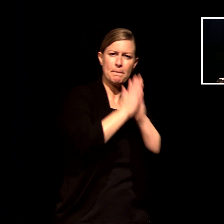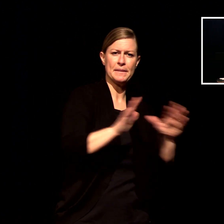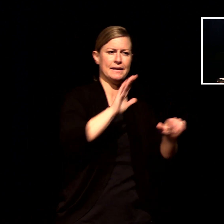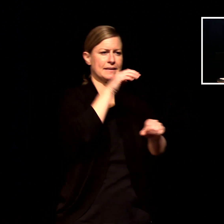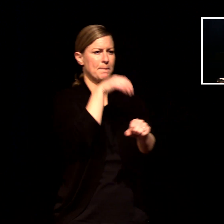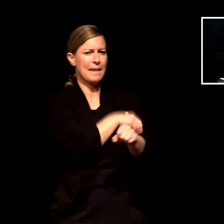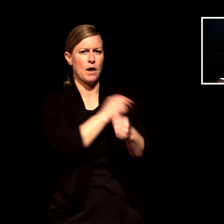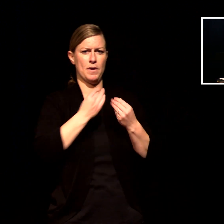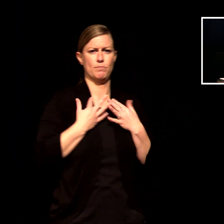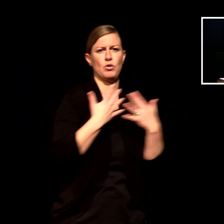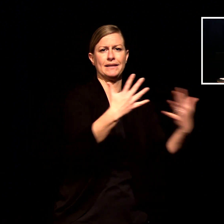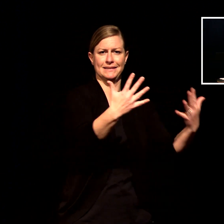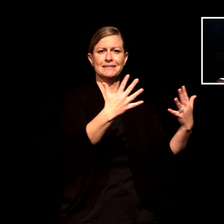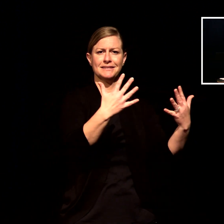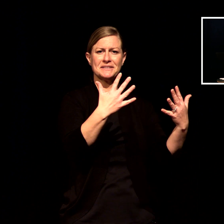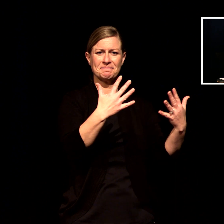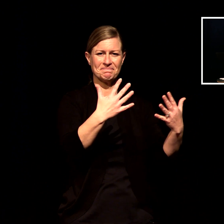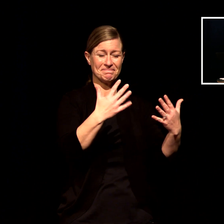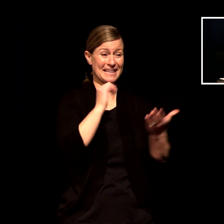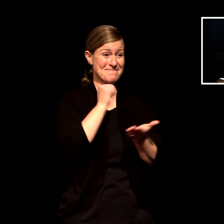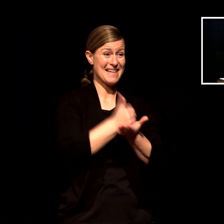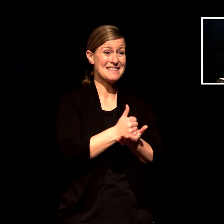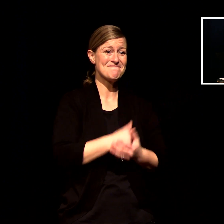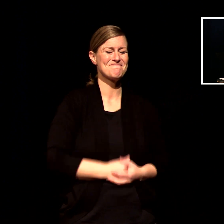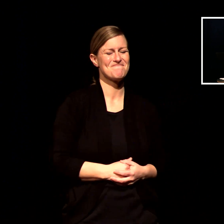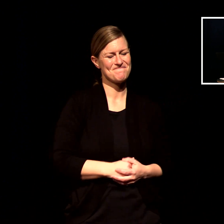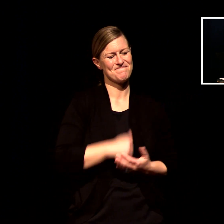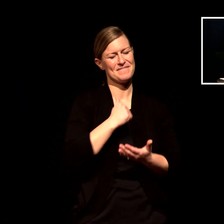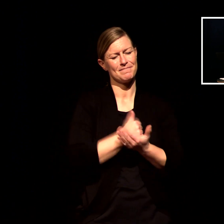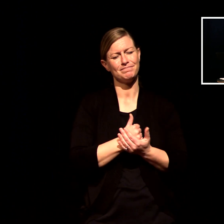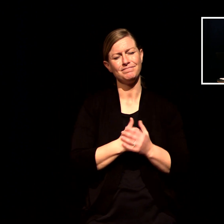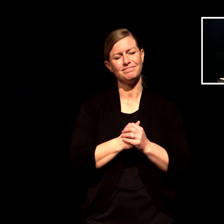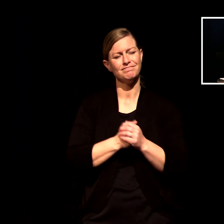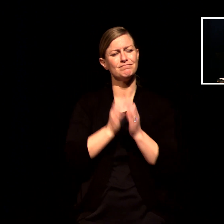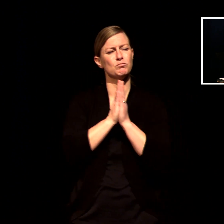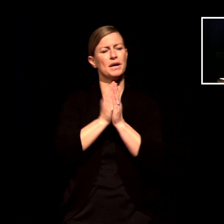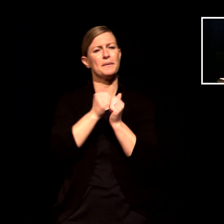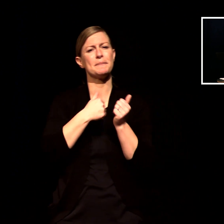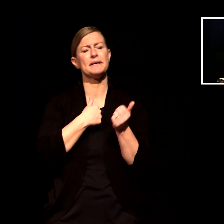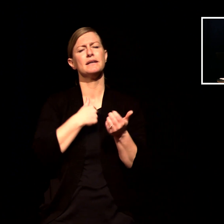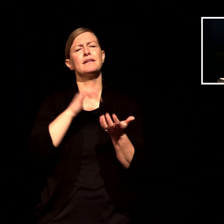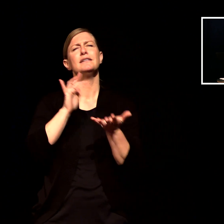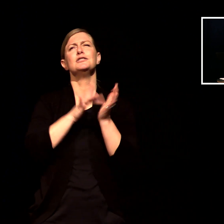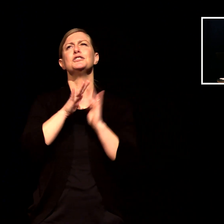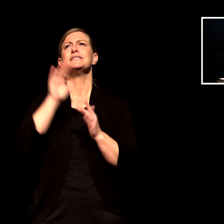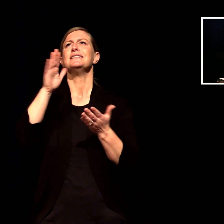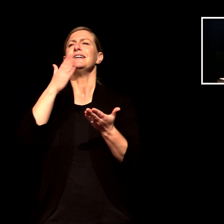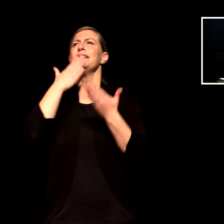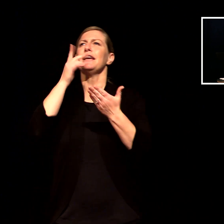jesus we thank you for your word jesus this morning i thank you that you have invited us what an honor